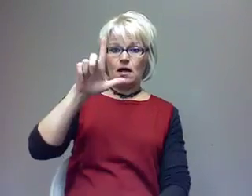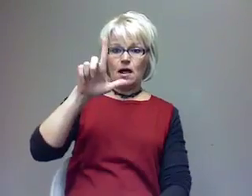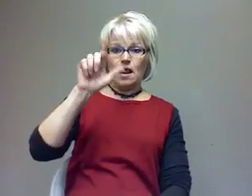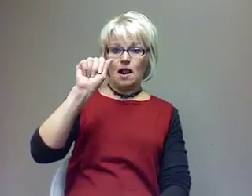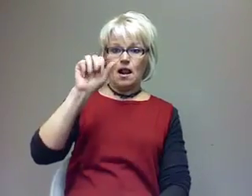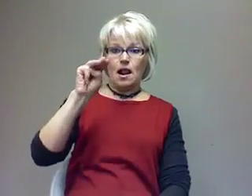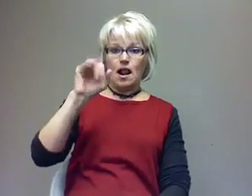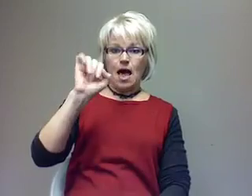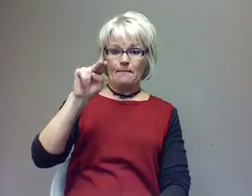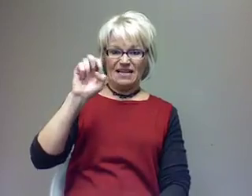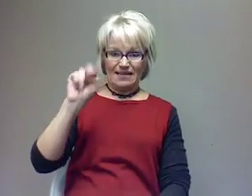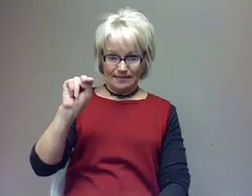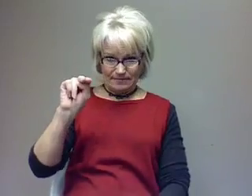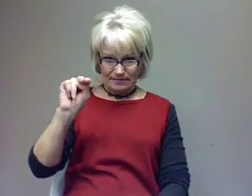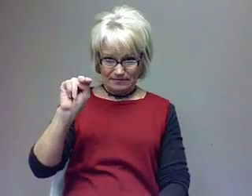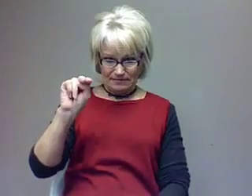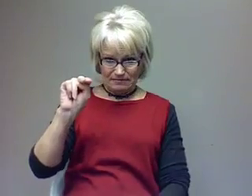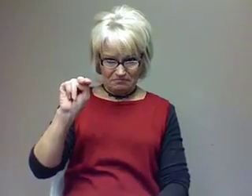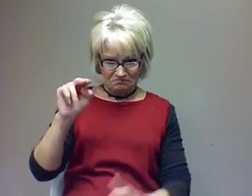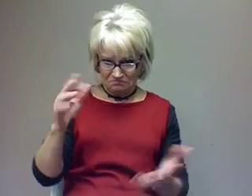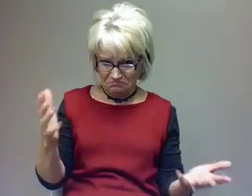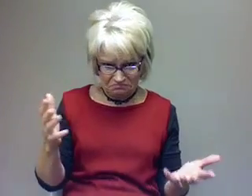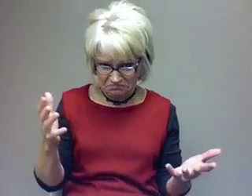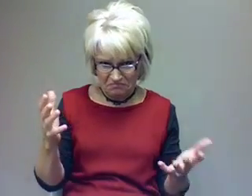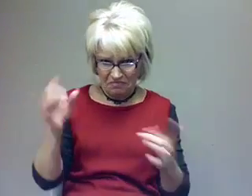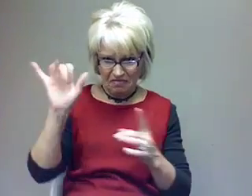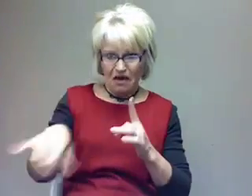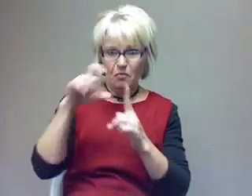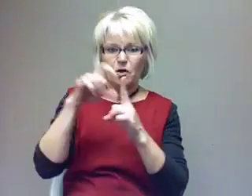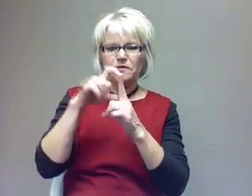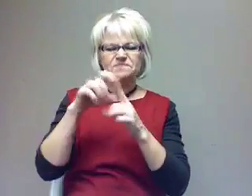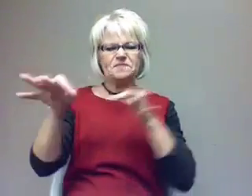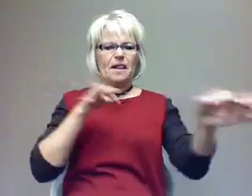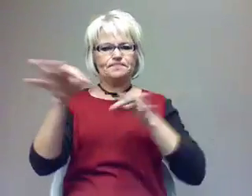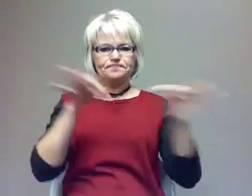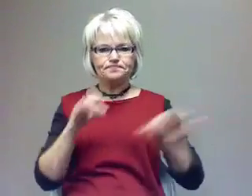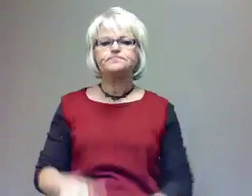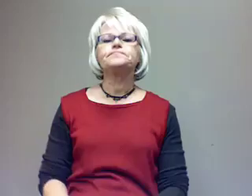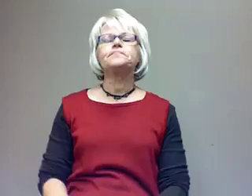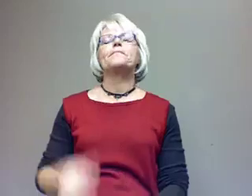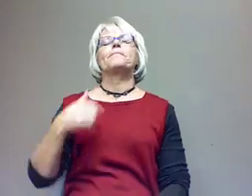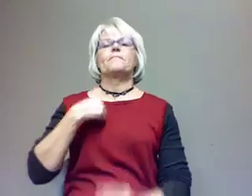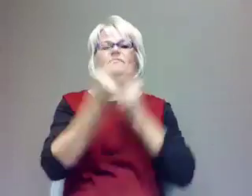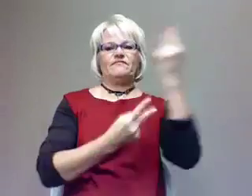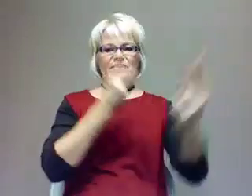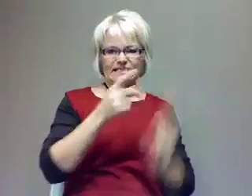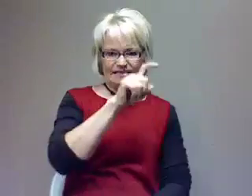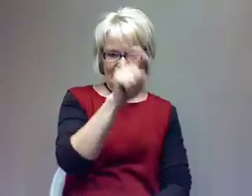Long story short, the tour was winding down last time around. were in Tyler, Texas. The night was over. A guy walks up to me. I wish I could tell you